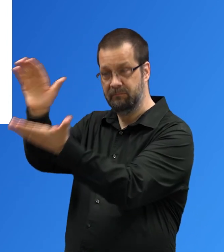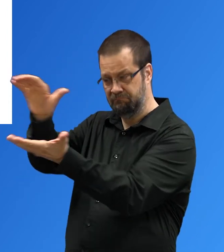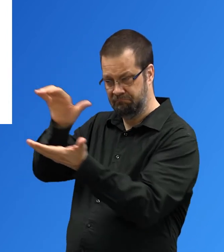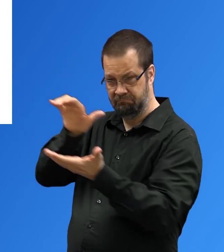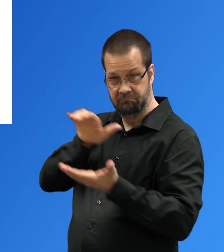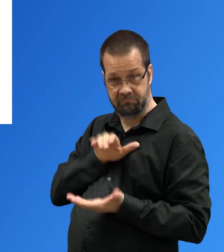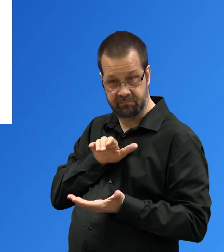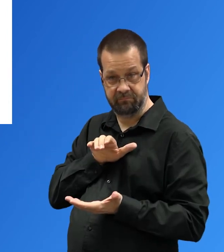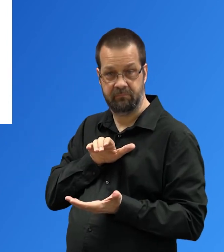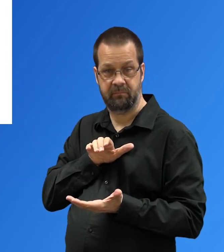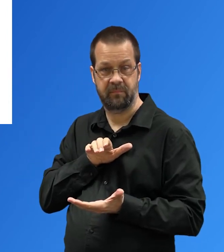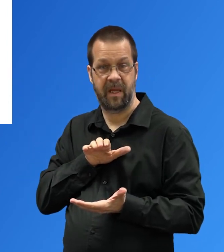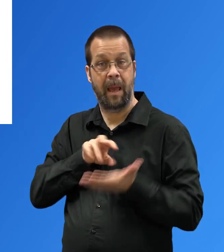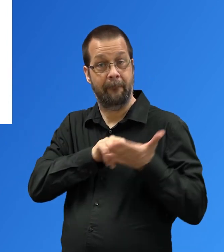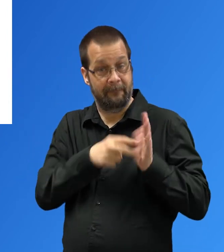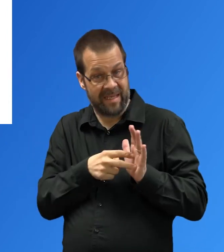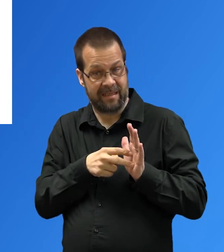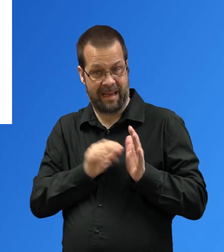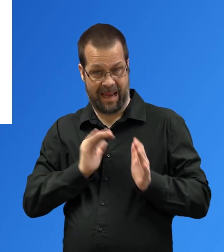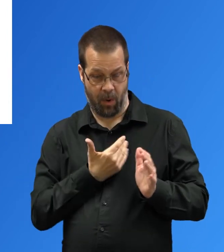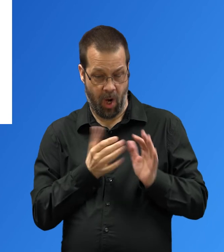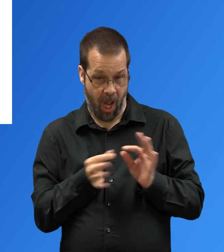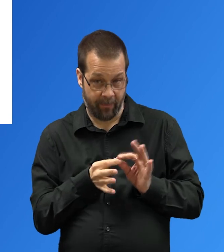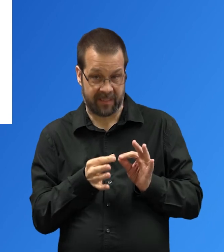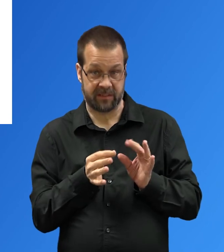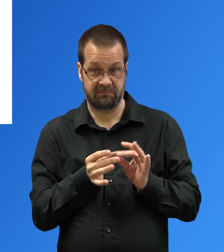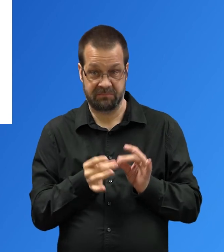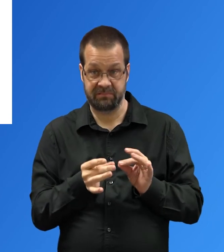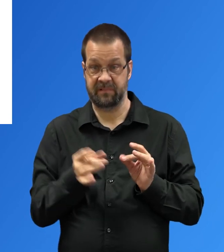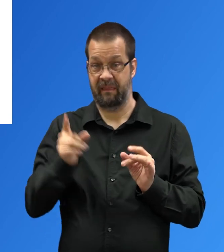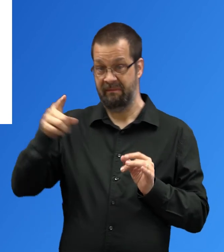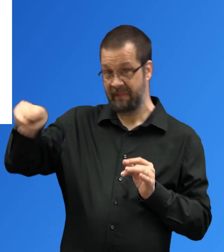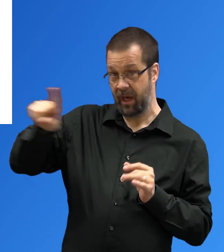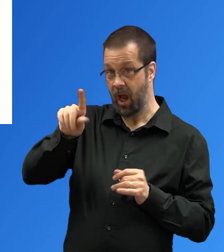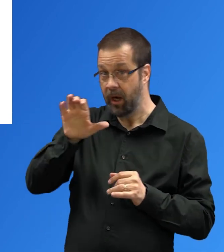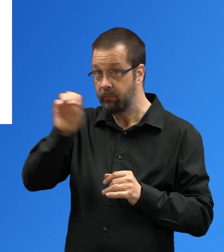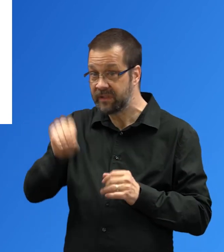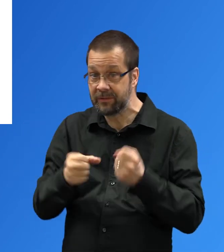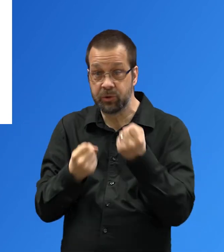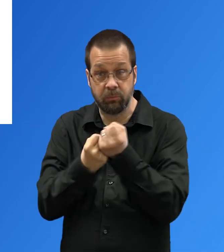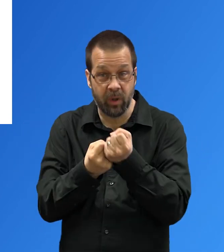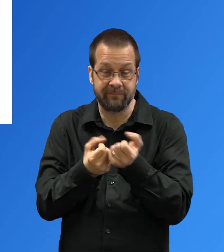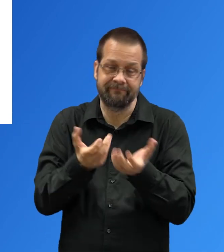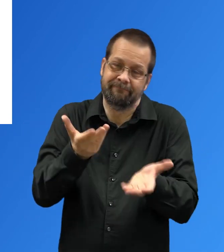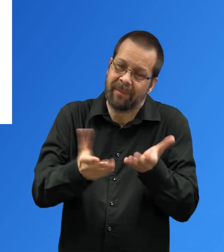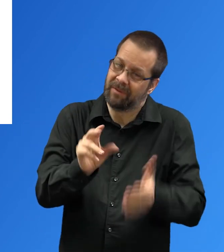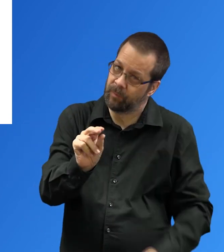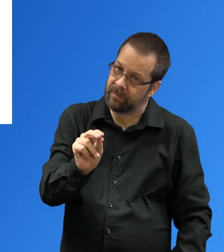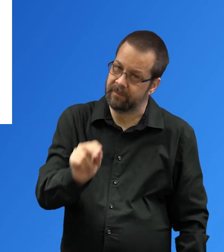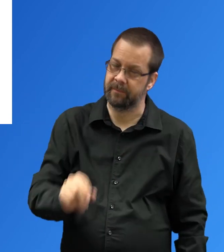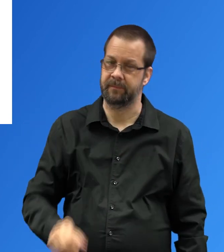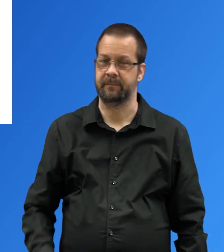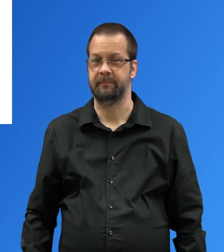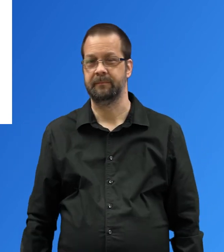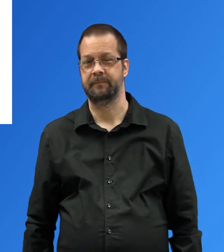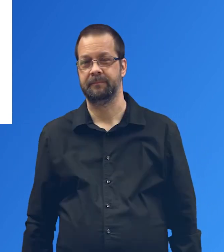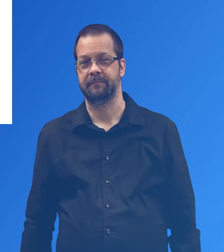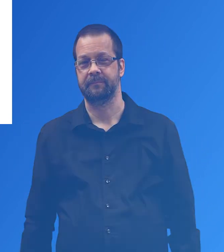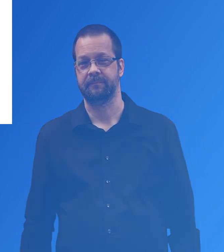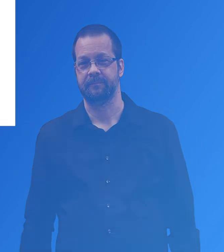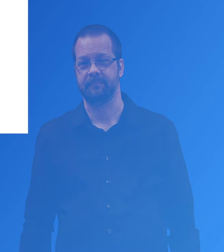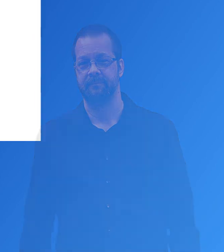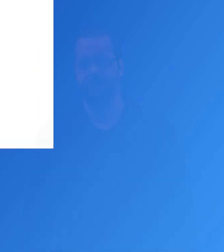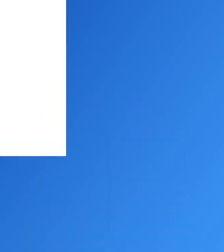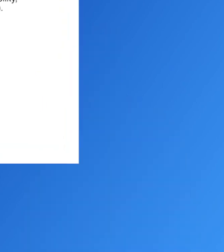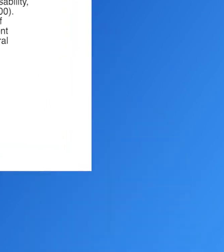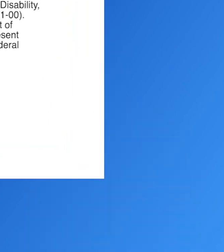on Disability, Independent Living, and Rehabilitation Research NIDILRR Grant Number 90RE5025